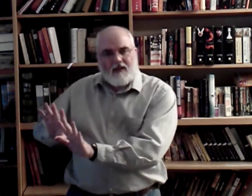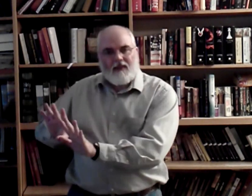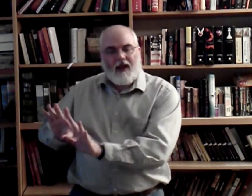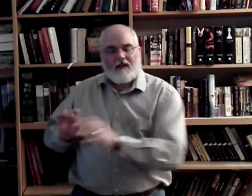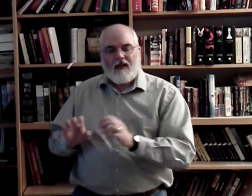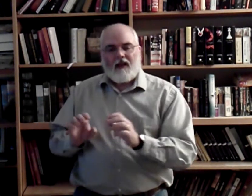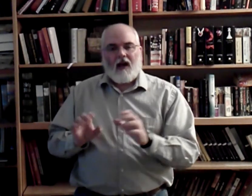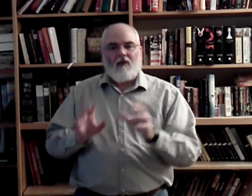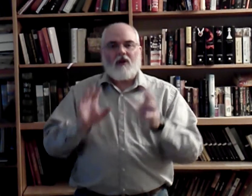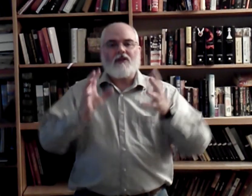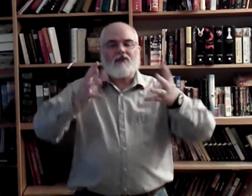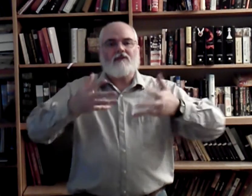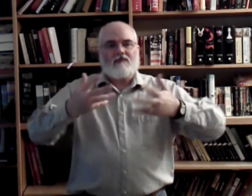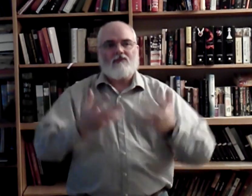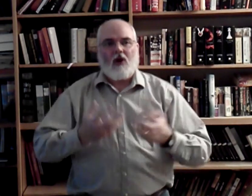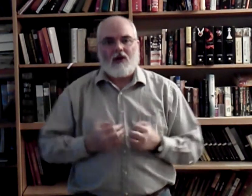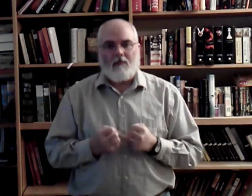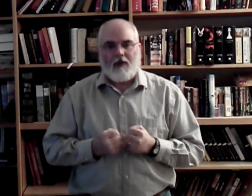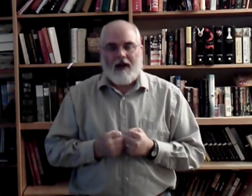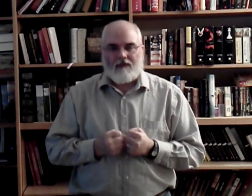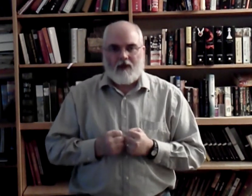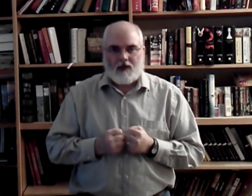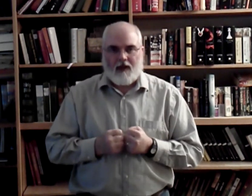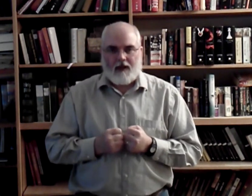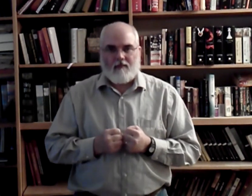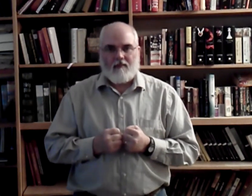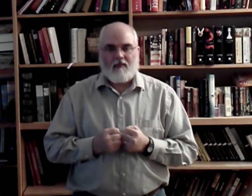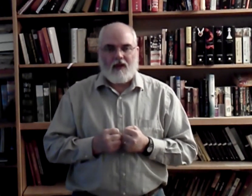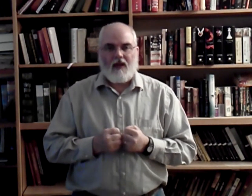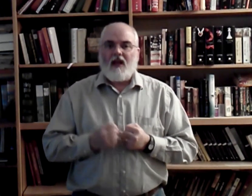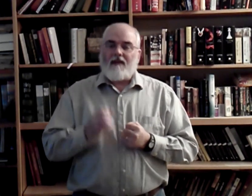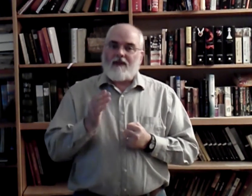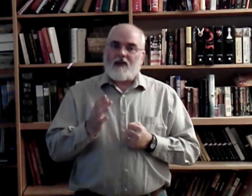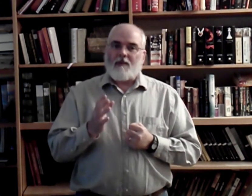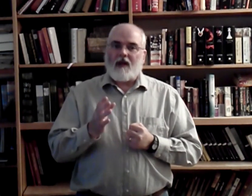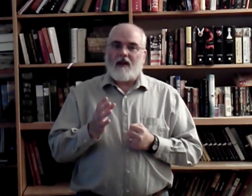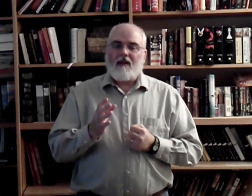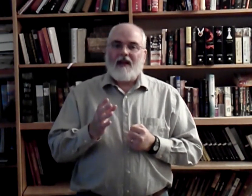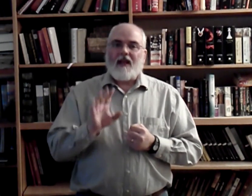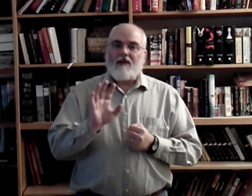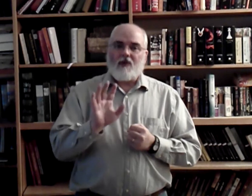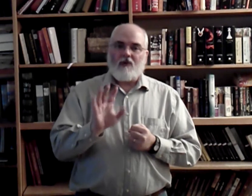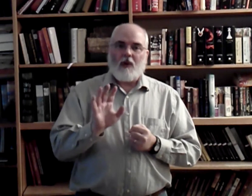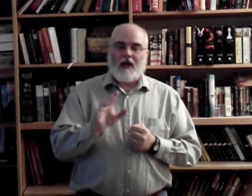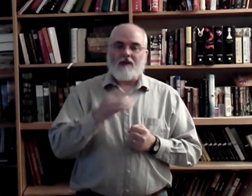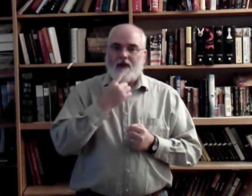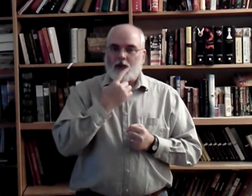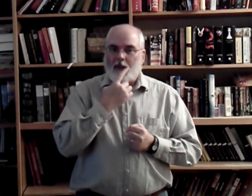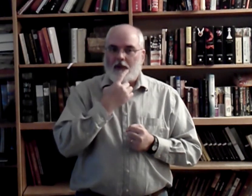to that, I want to just talk a little bit about fingerspelling, okay? Fingerspelling, if you know how to fingerspell,